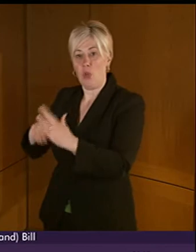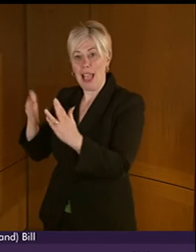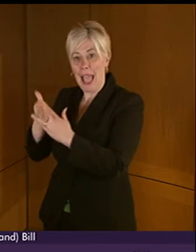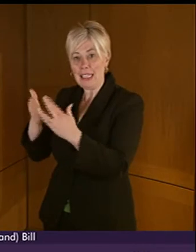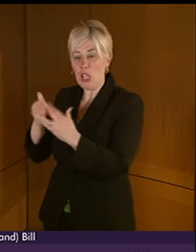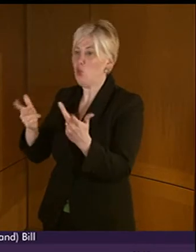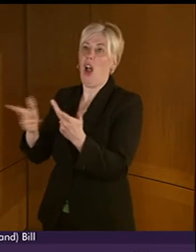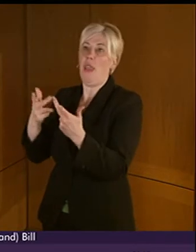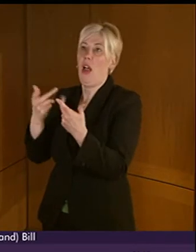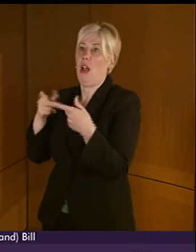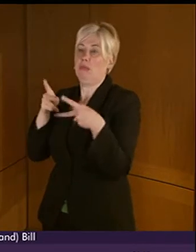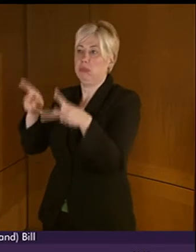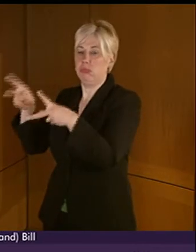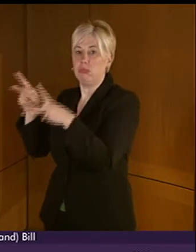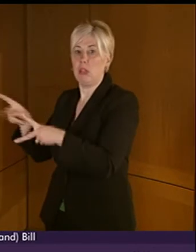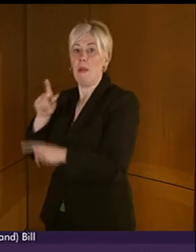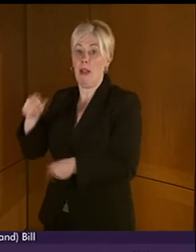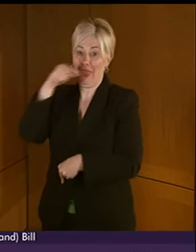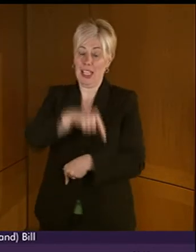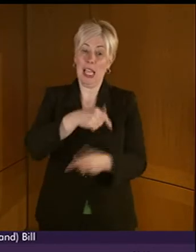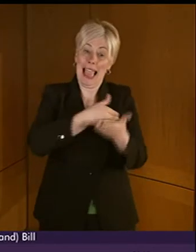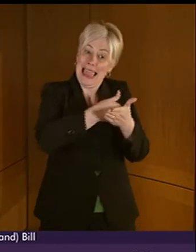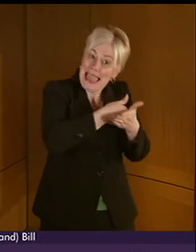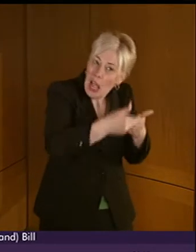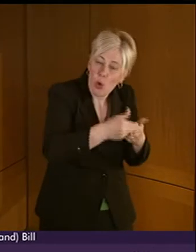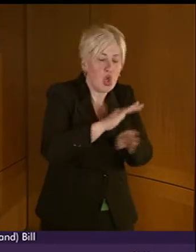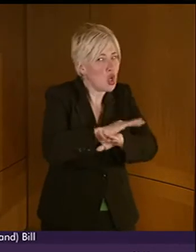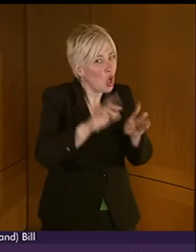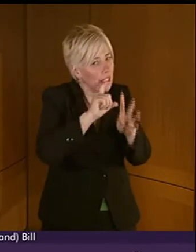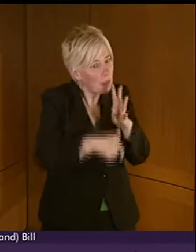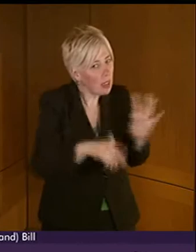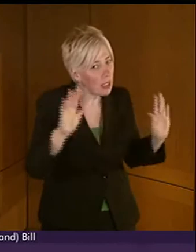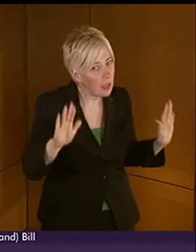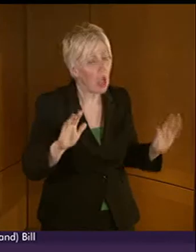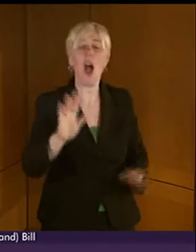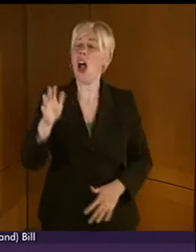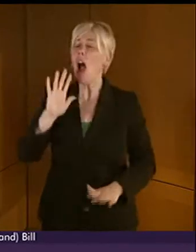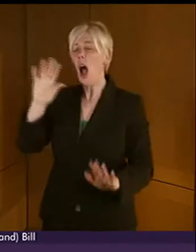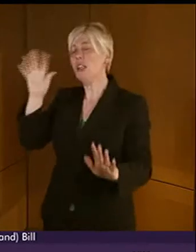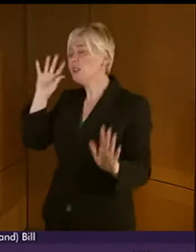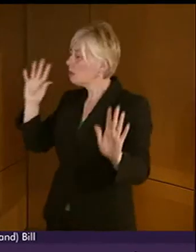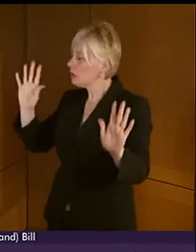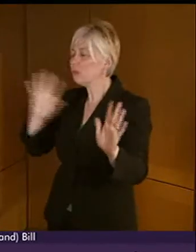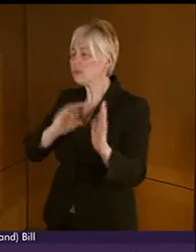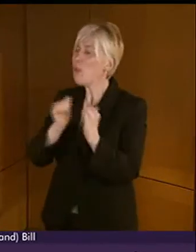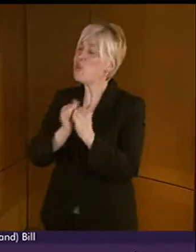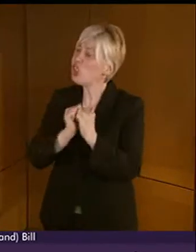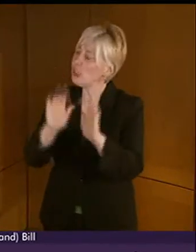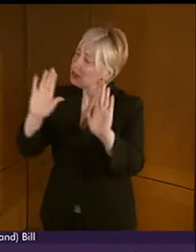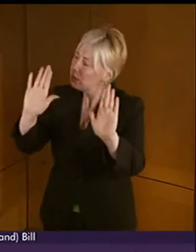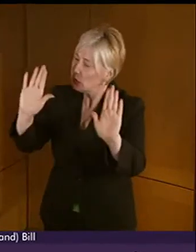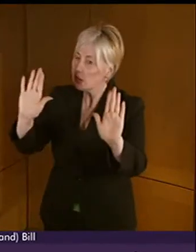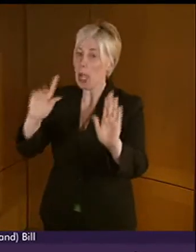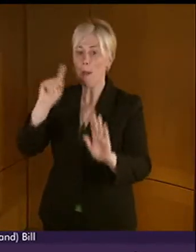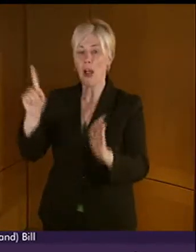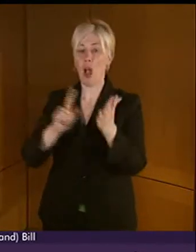other things, we are talking language and not disability. No, I appreciate that. I do appreciate that. But, you know,